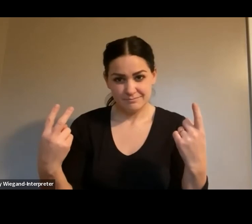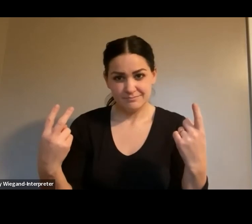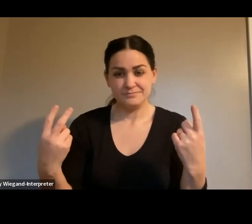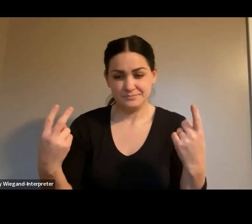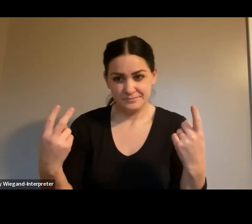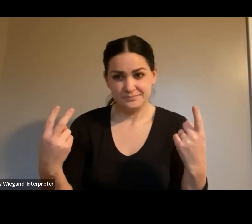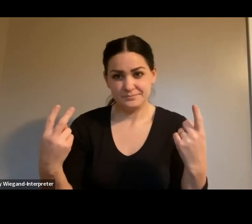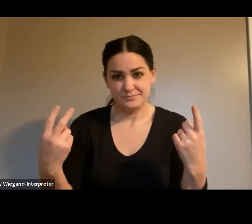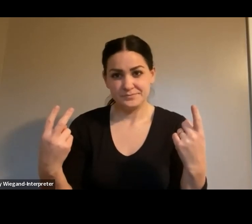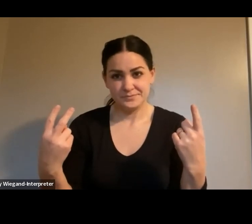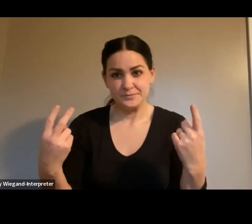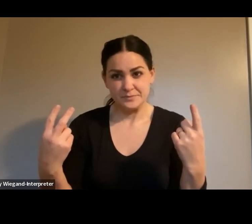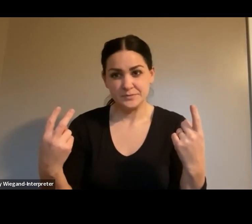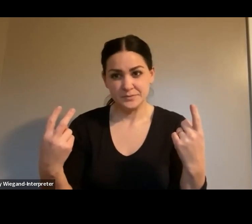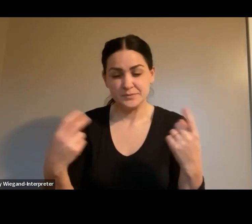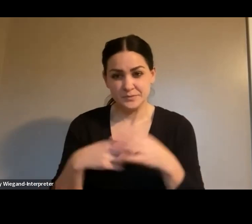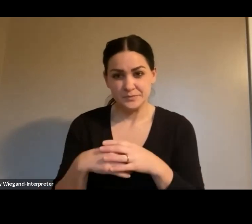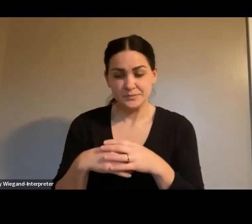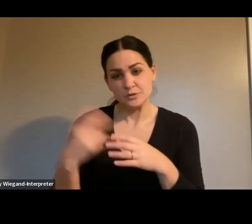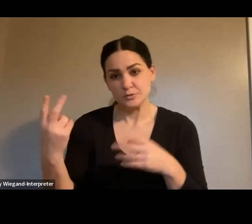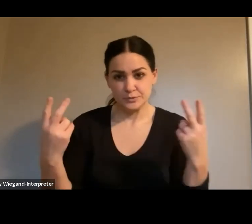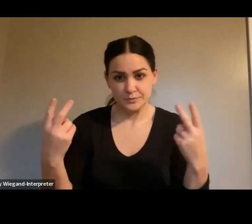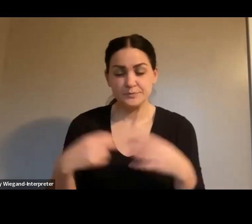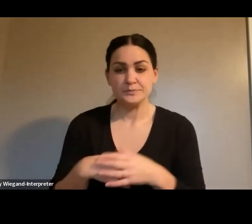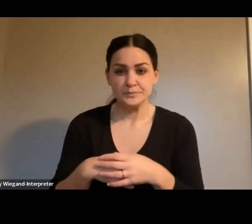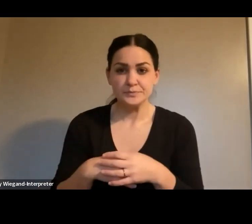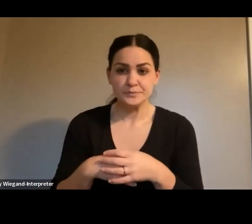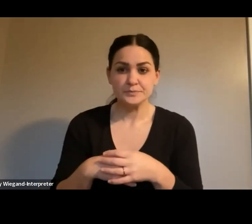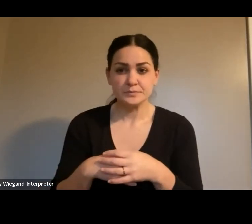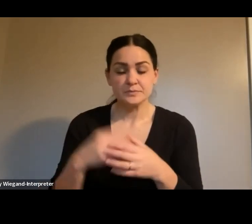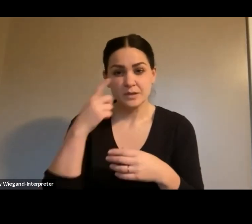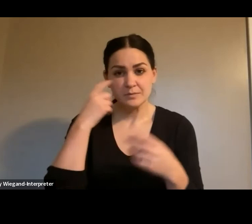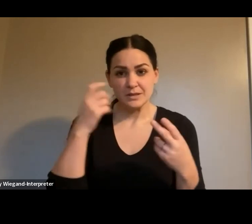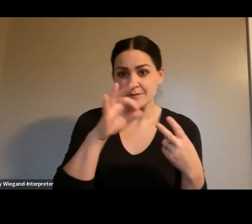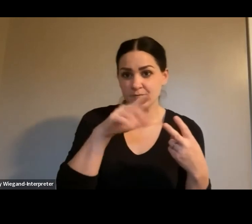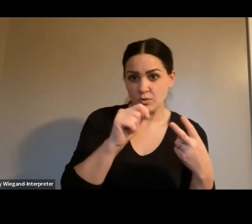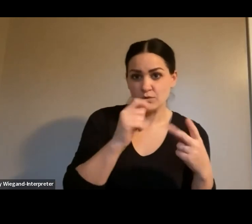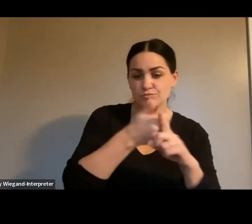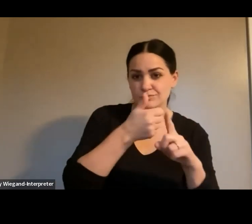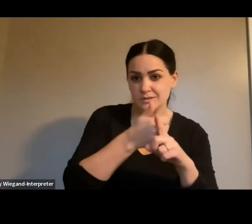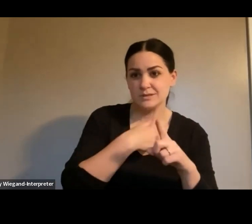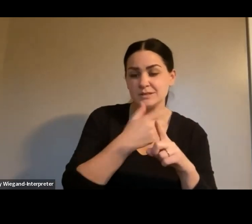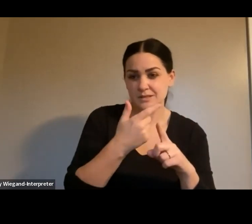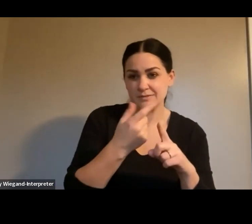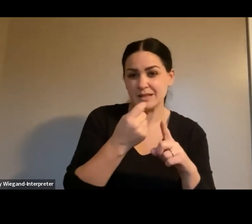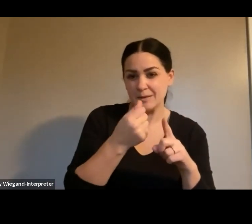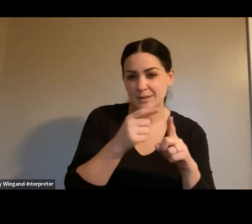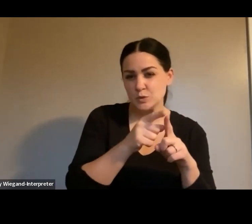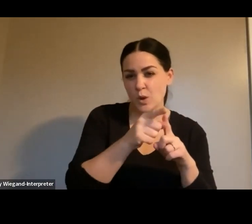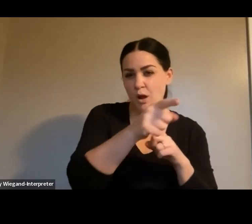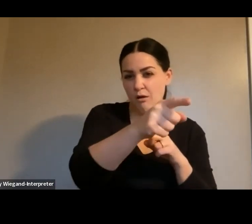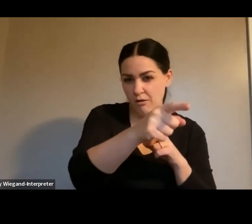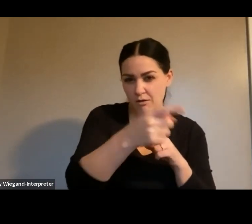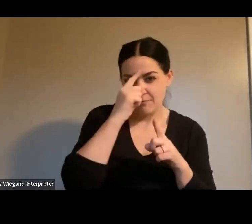two on the fork, because the Ford is just a little bit too long to have this one bus on.